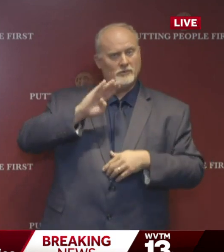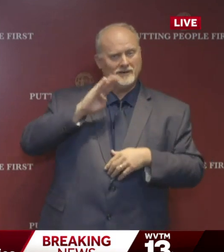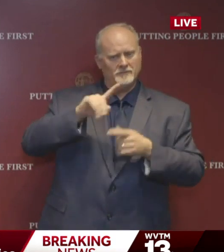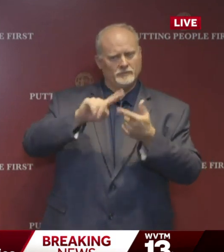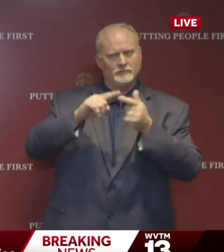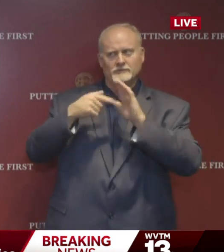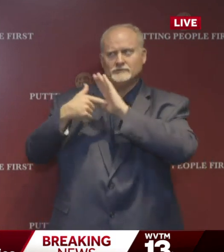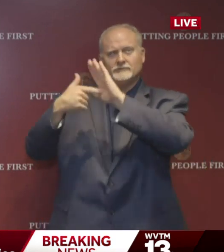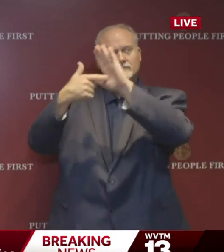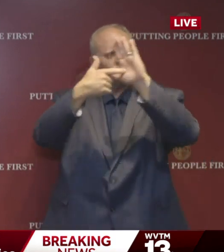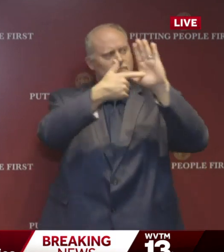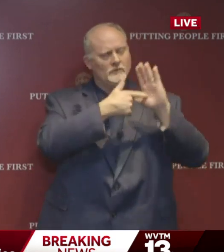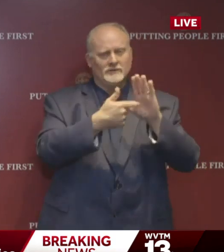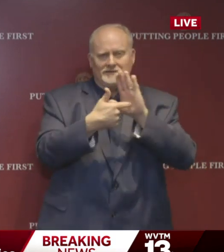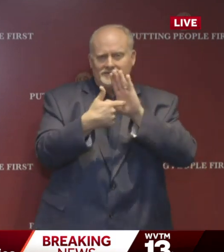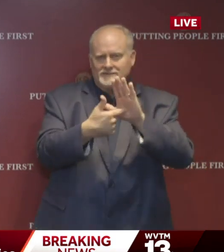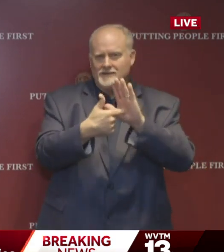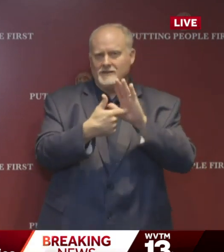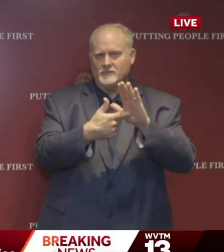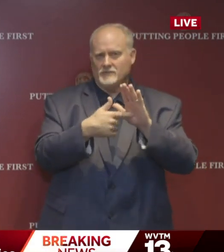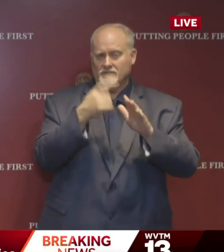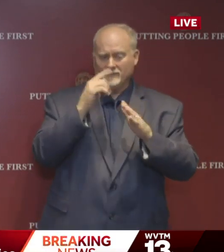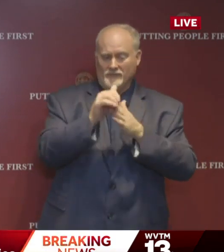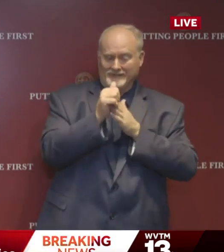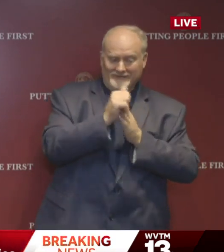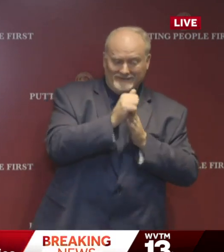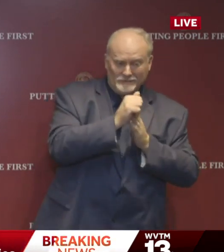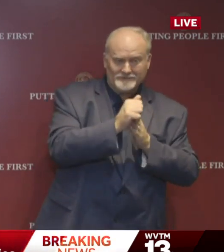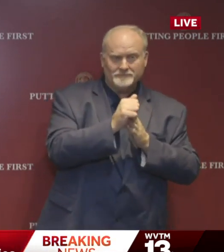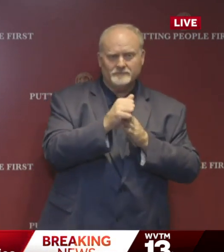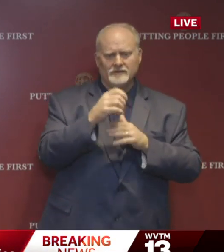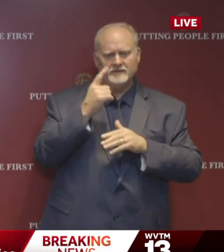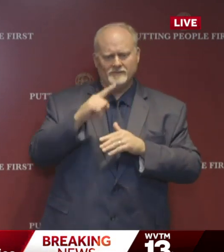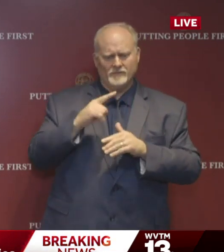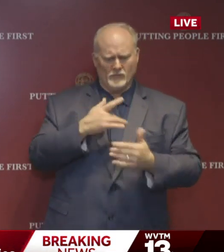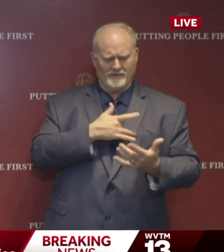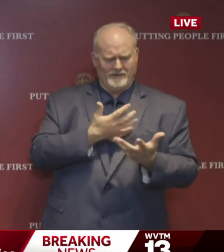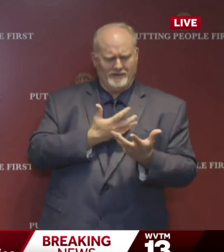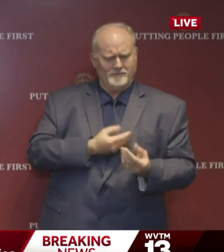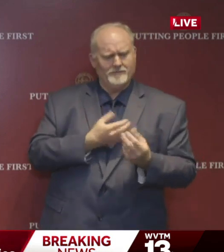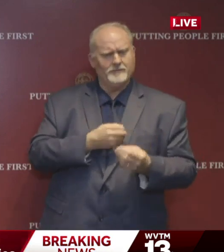the example for leadership as well as compassion in this region and state wait right back.